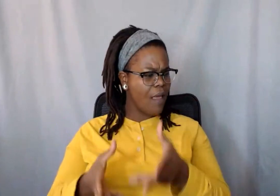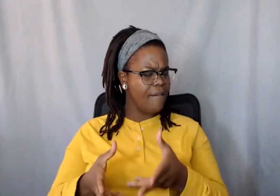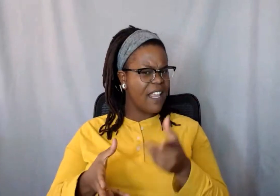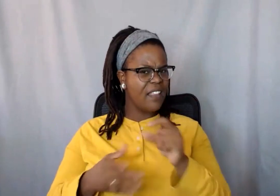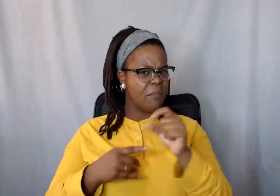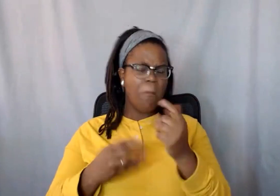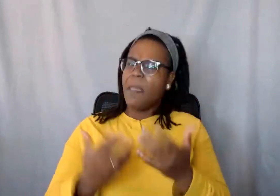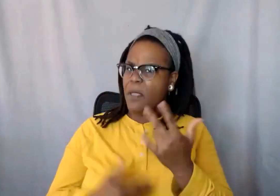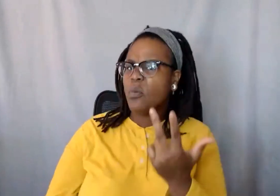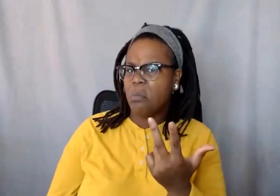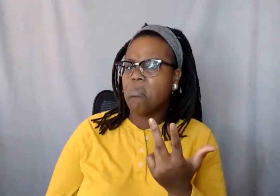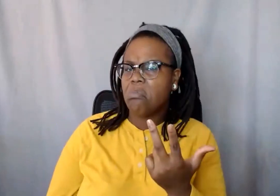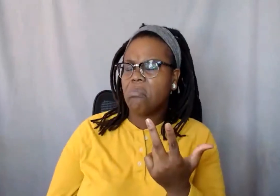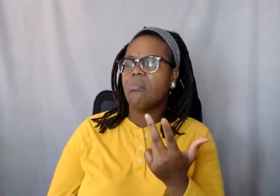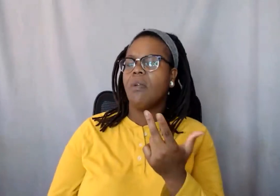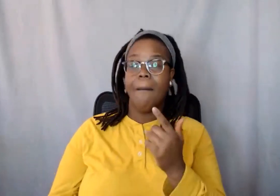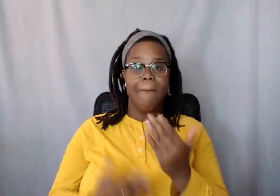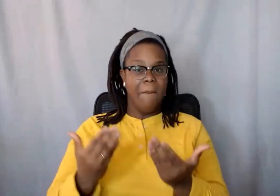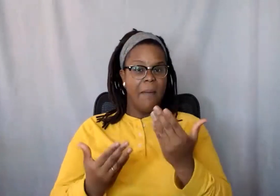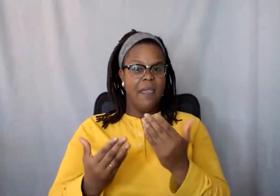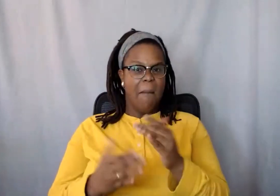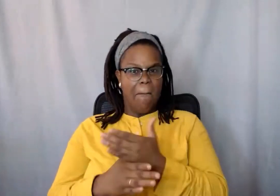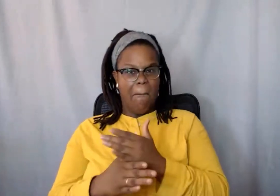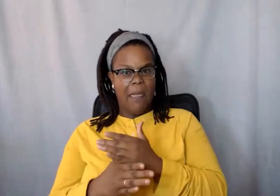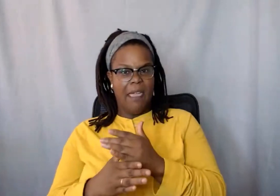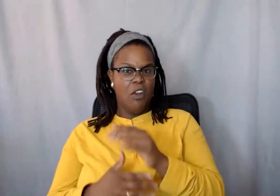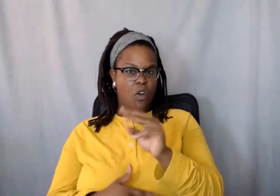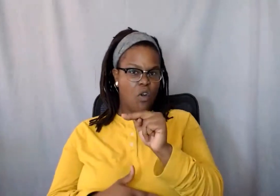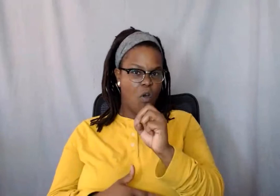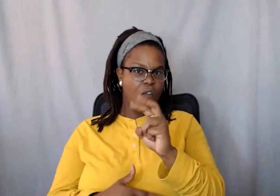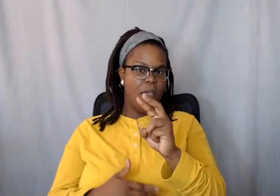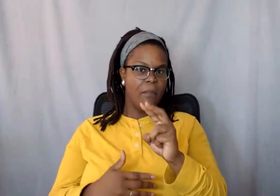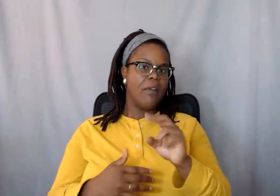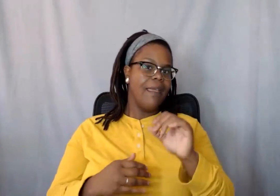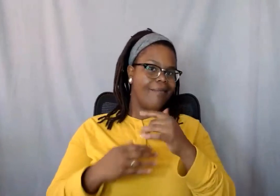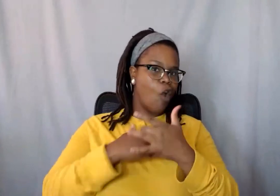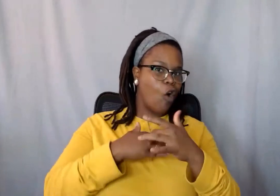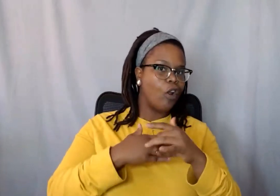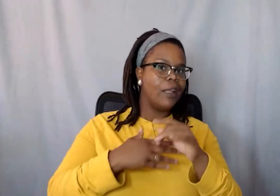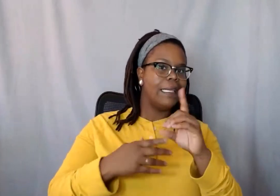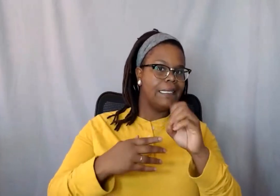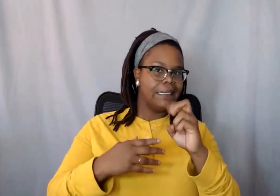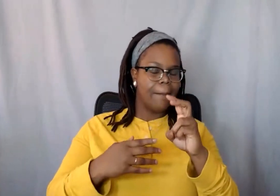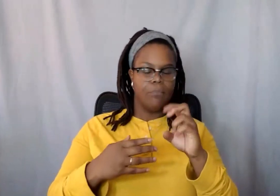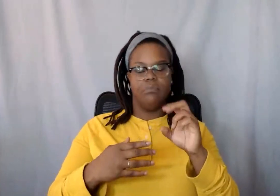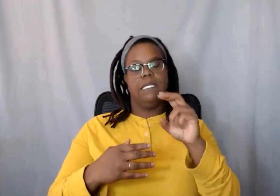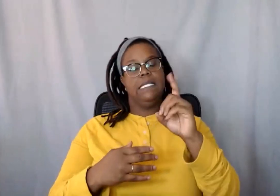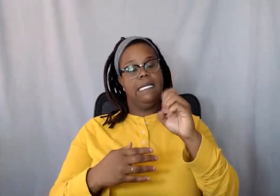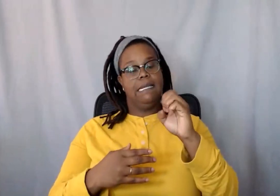but probably mid November and then early December. So I want to thank our two guests today, Emmanuel and